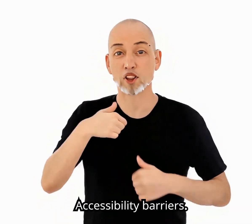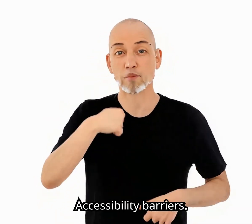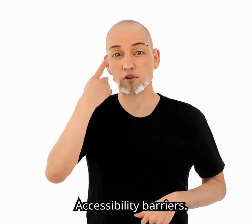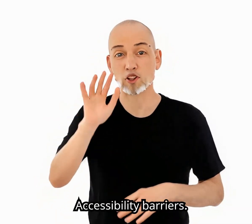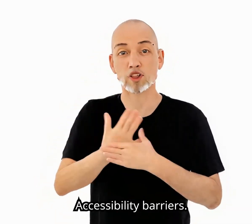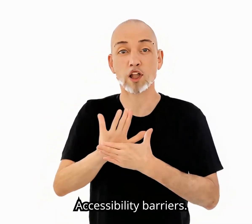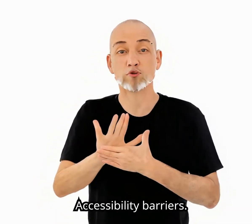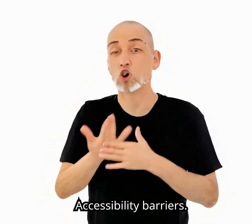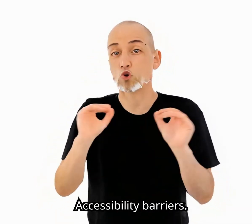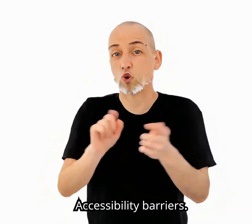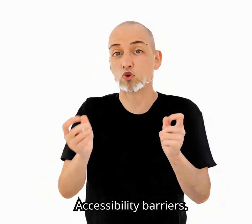Accessibility barriers